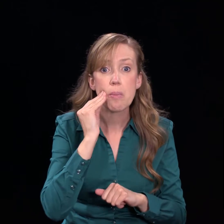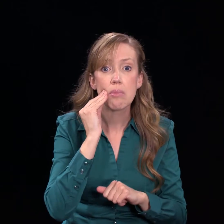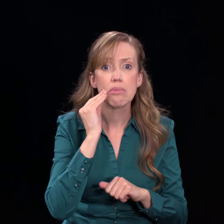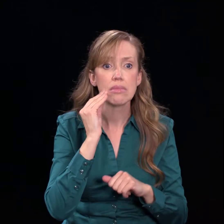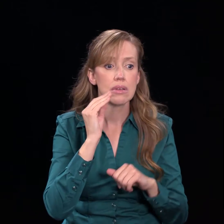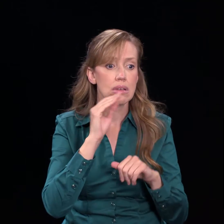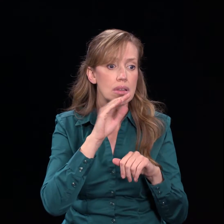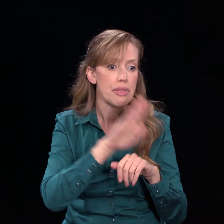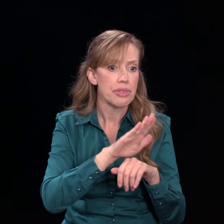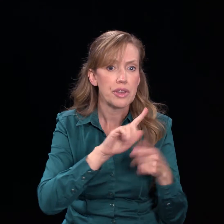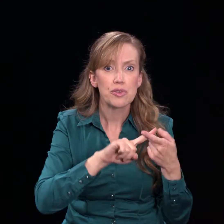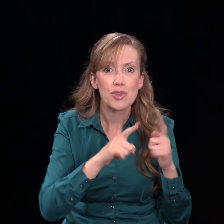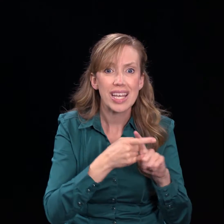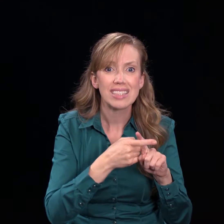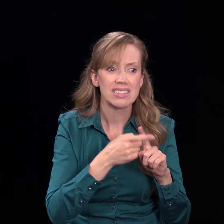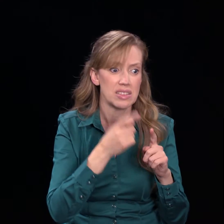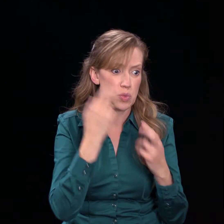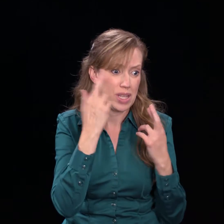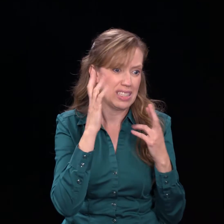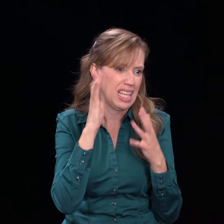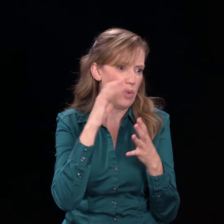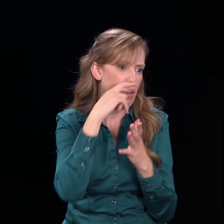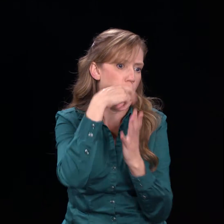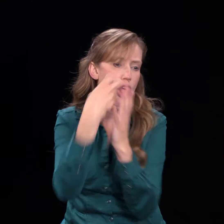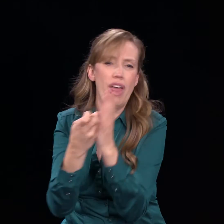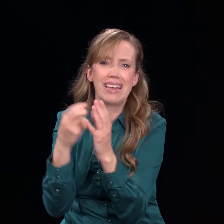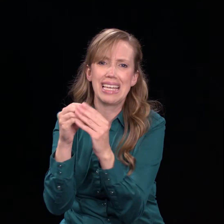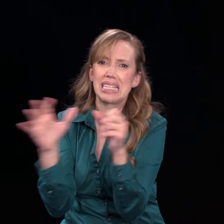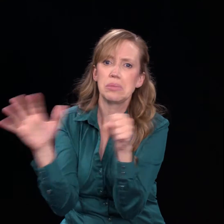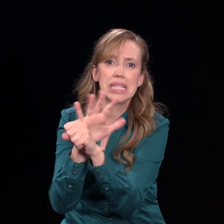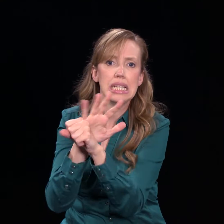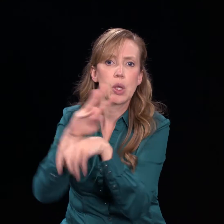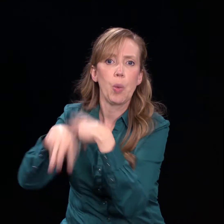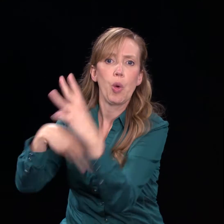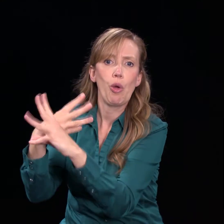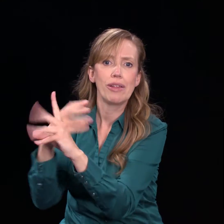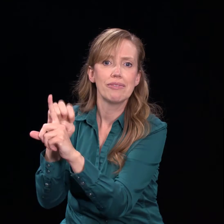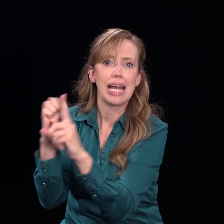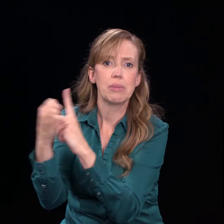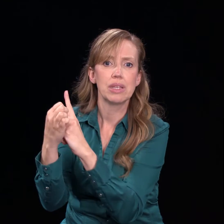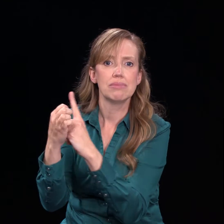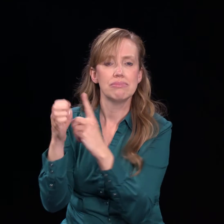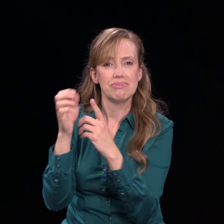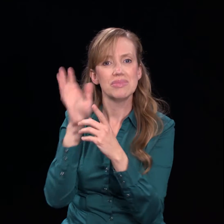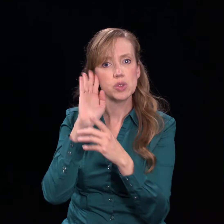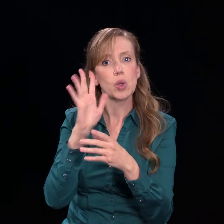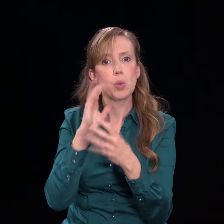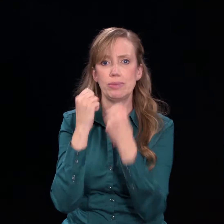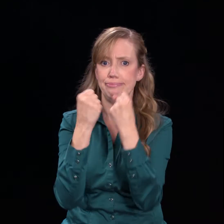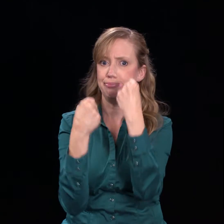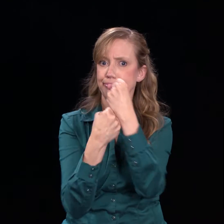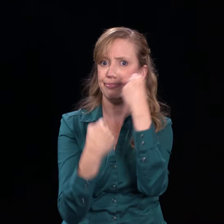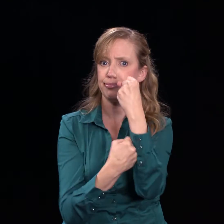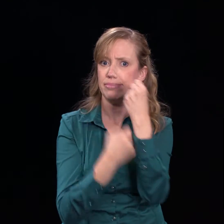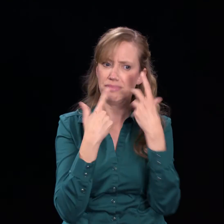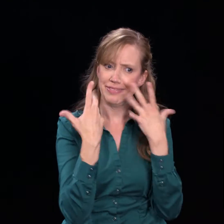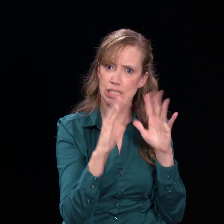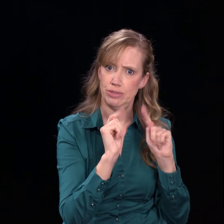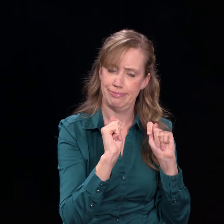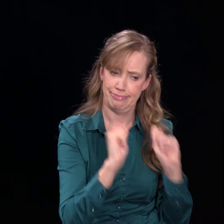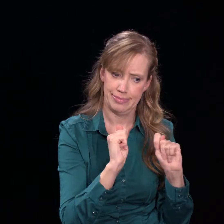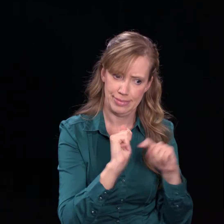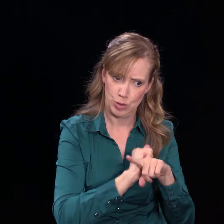and find themselves completely immersed in a totally heathen environment, they'd make good decisions and remain faithful to God.